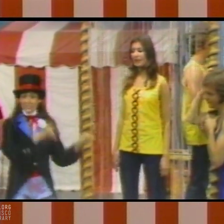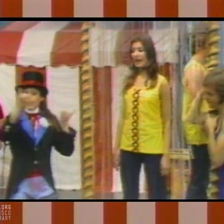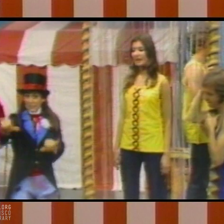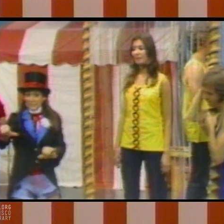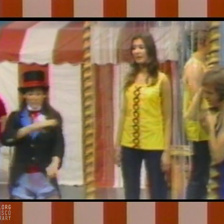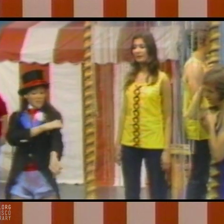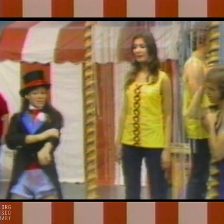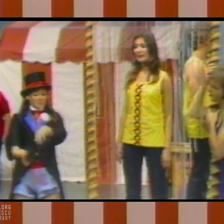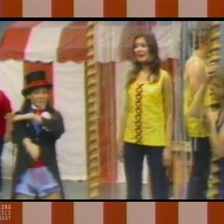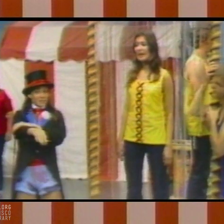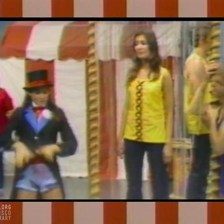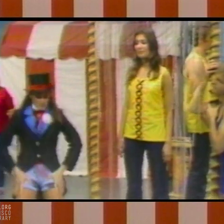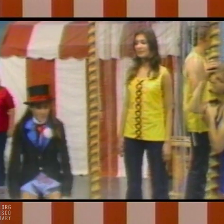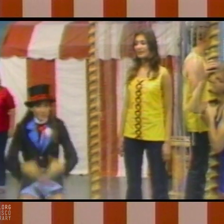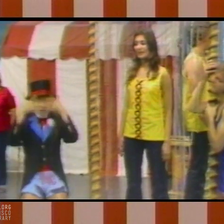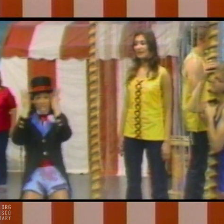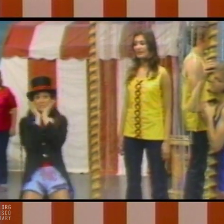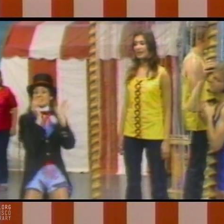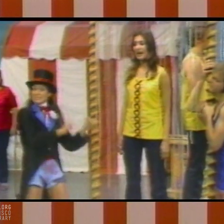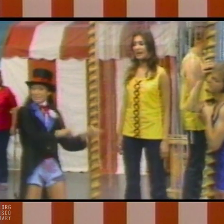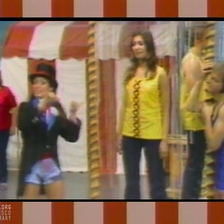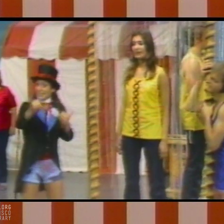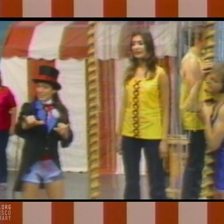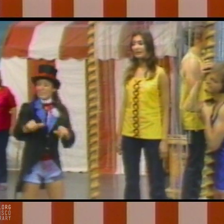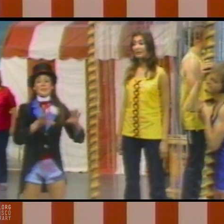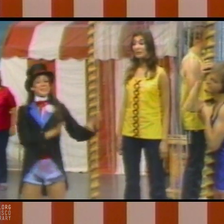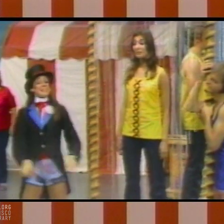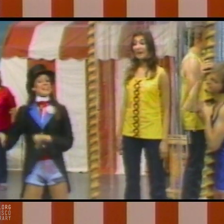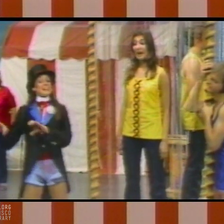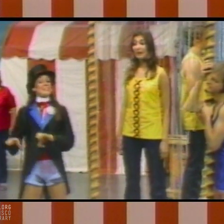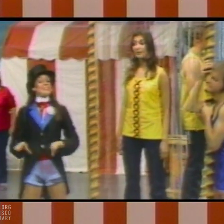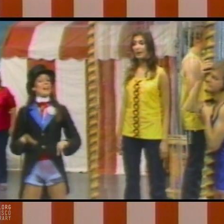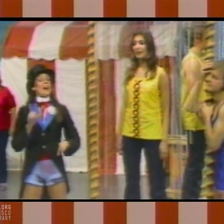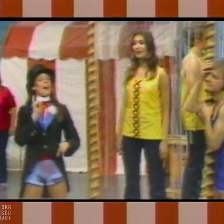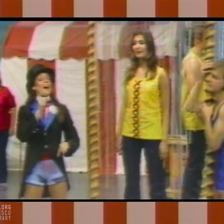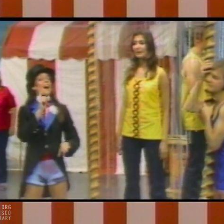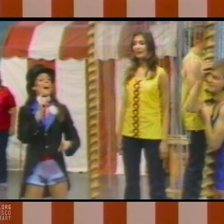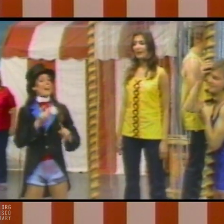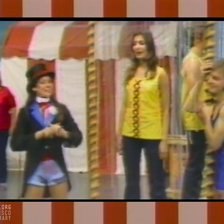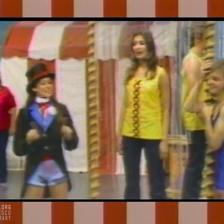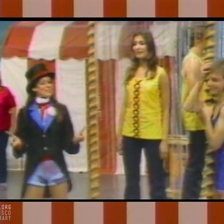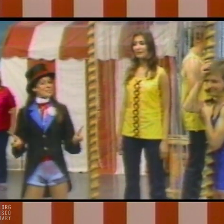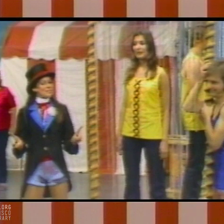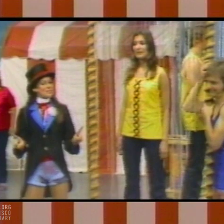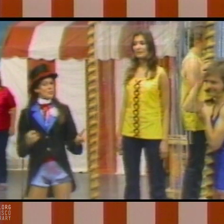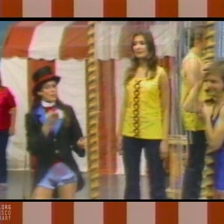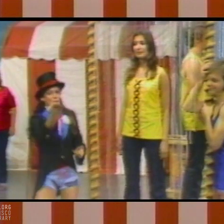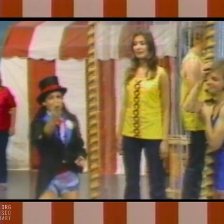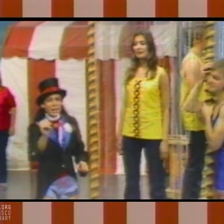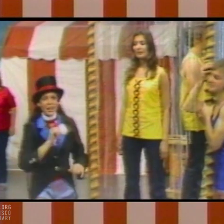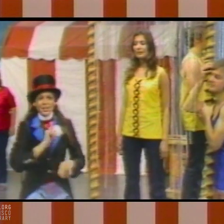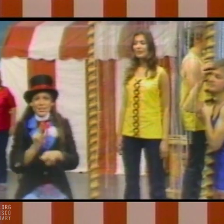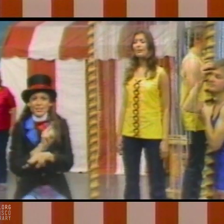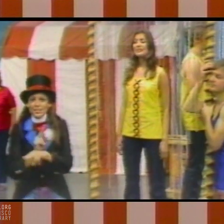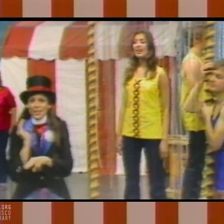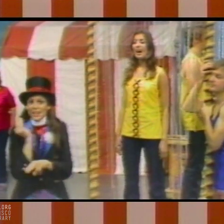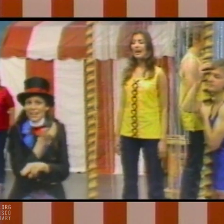same. Limbs the same. Behavior are different. You and I